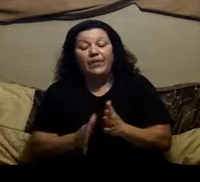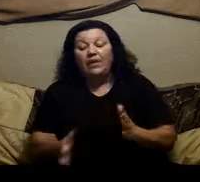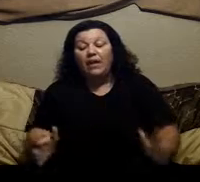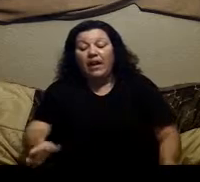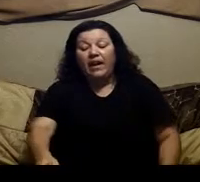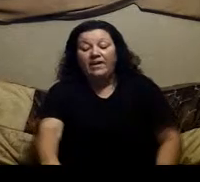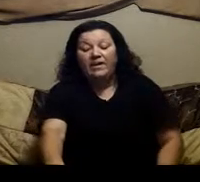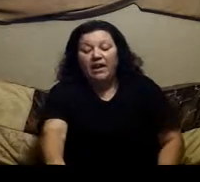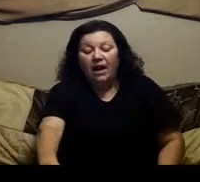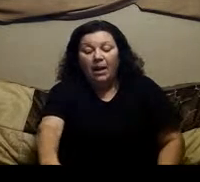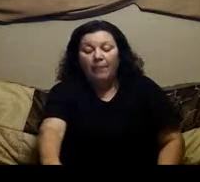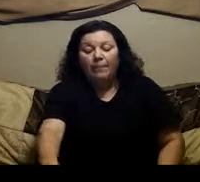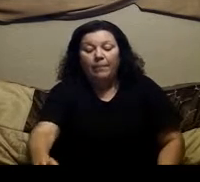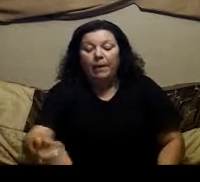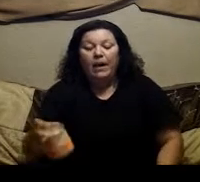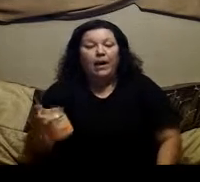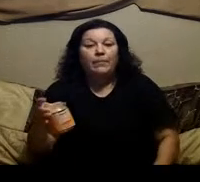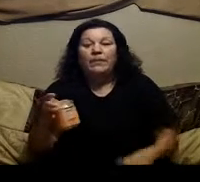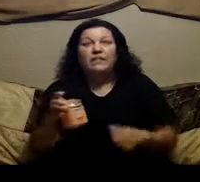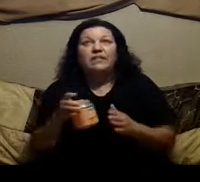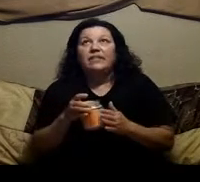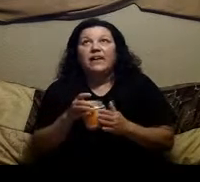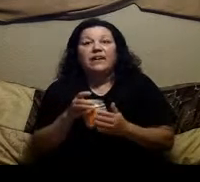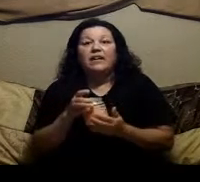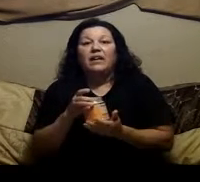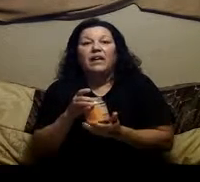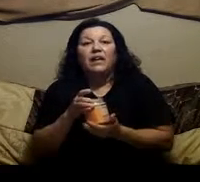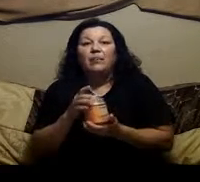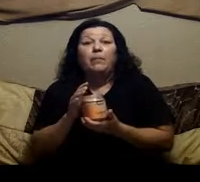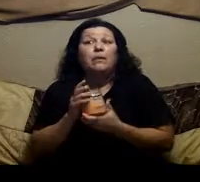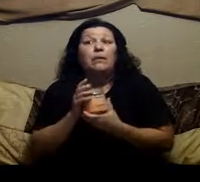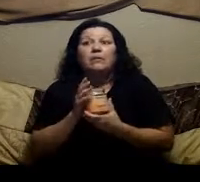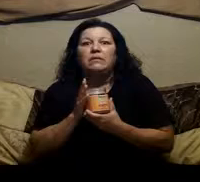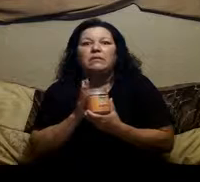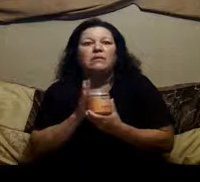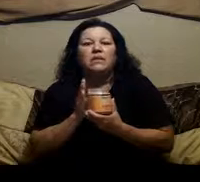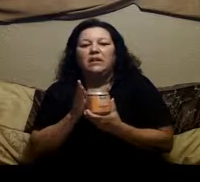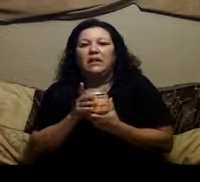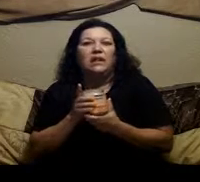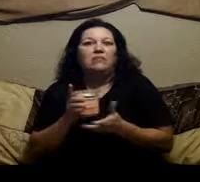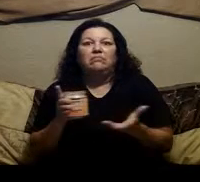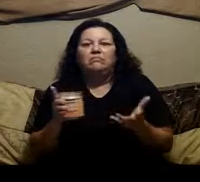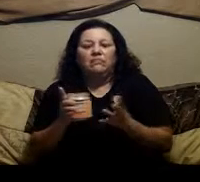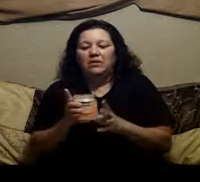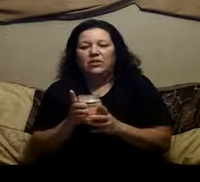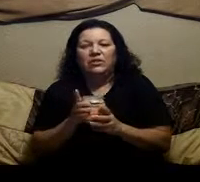and I Mean this is like a miracle in a can You just